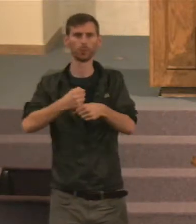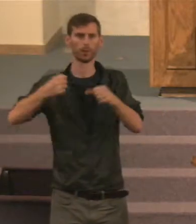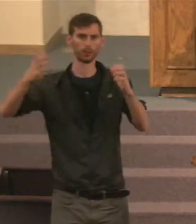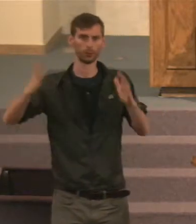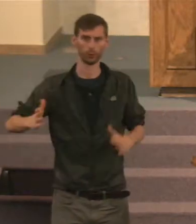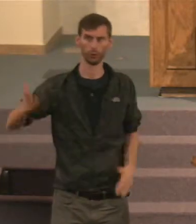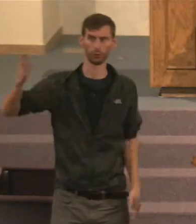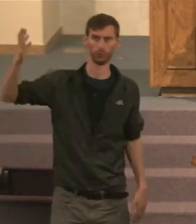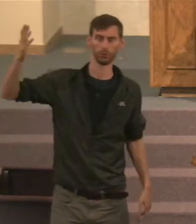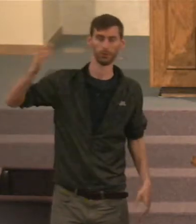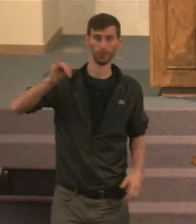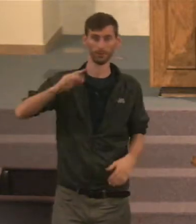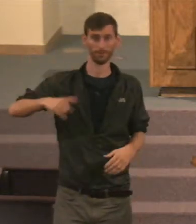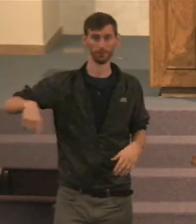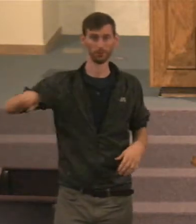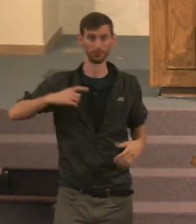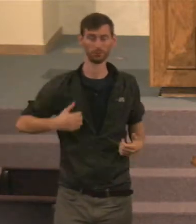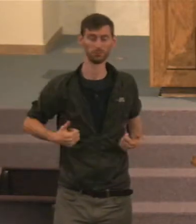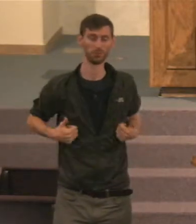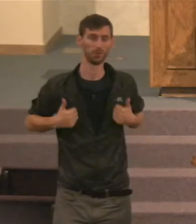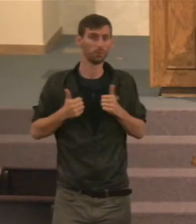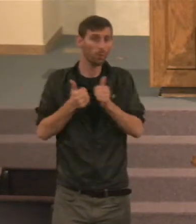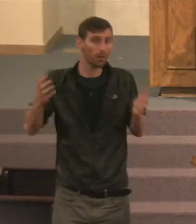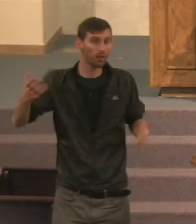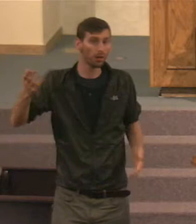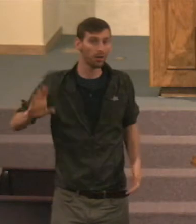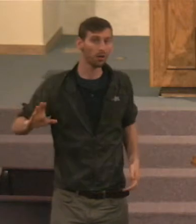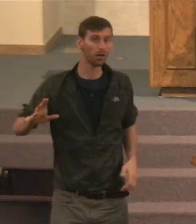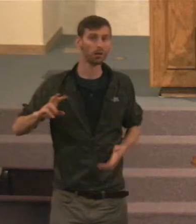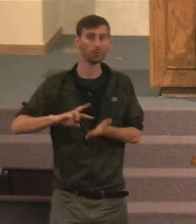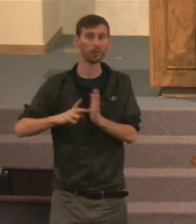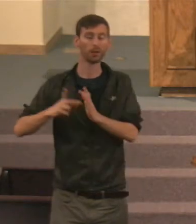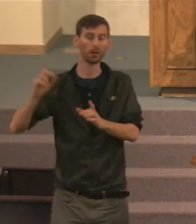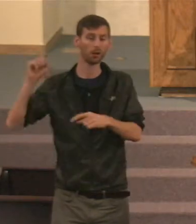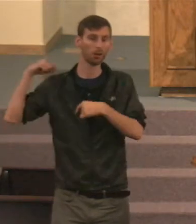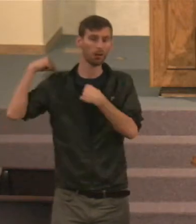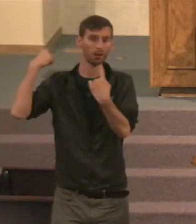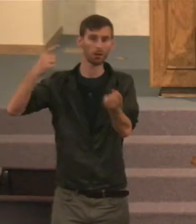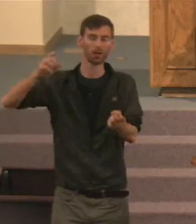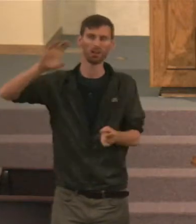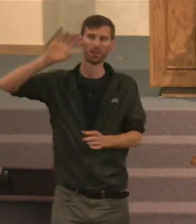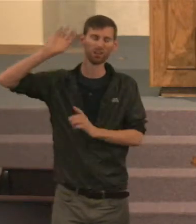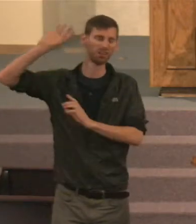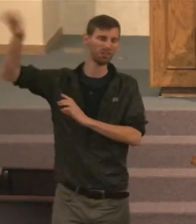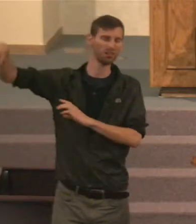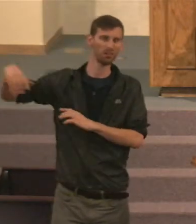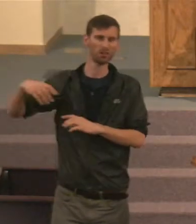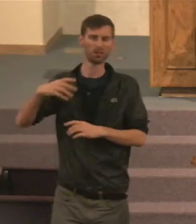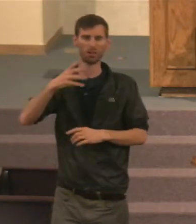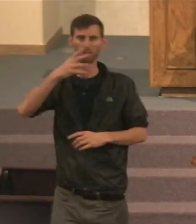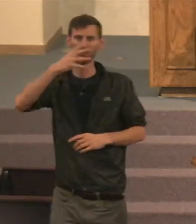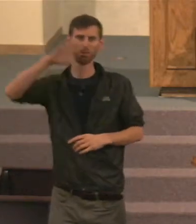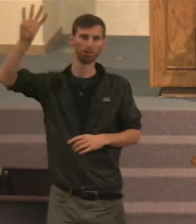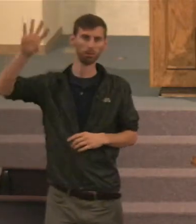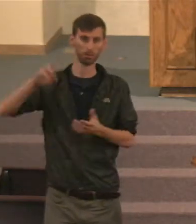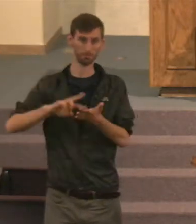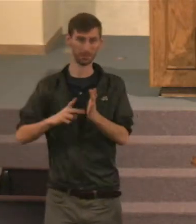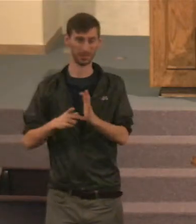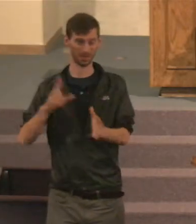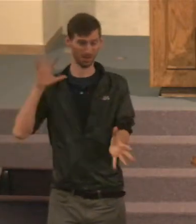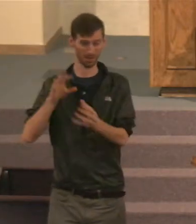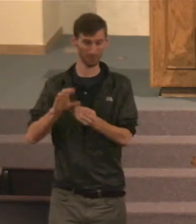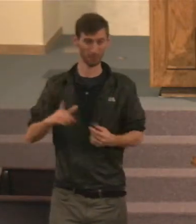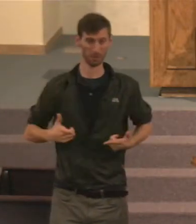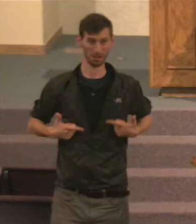God, Then, All of your life, Is going to be vain. Everything about it, Is going to be vanity.